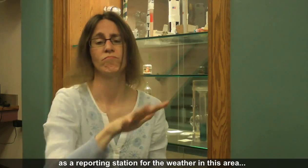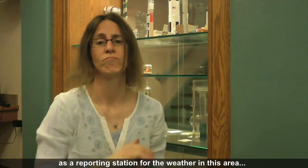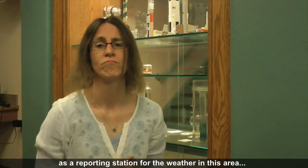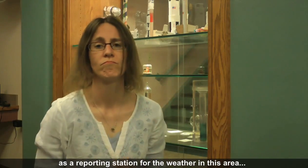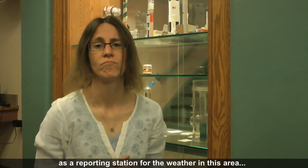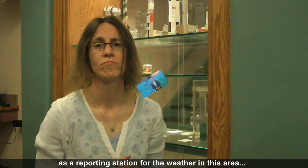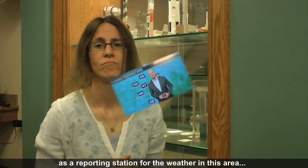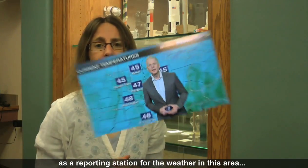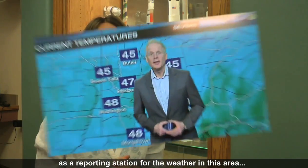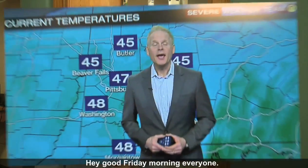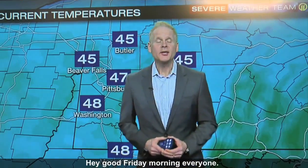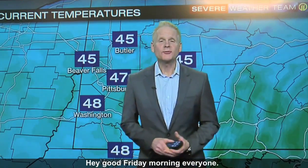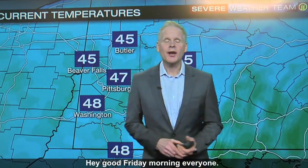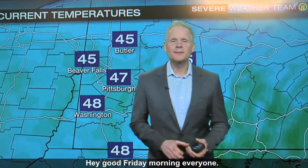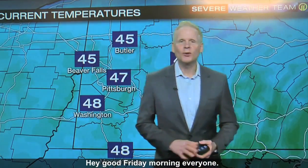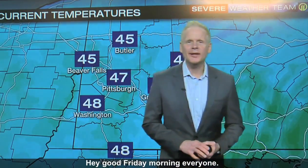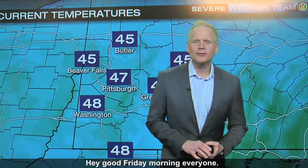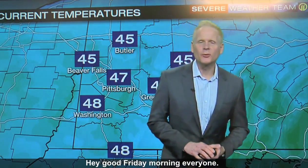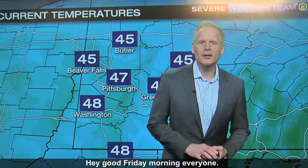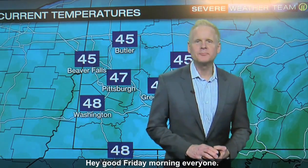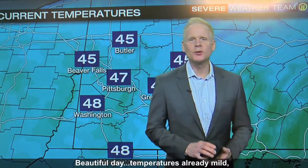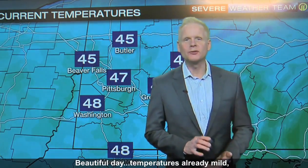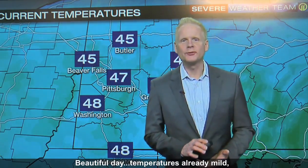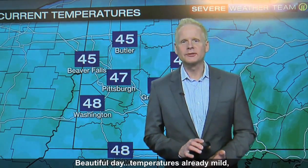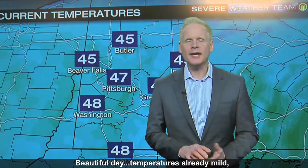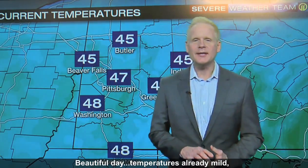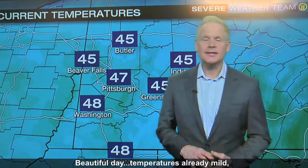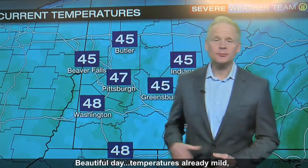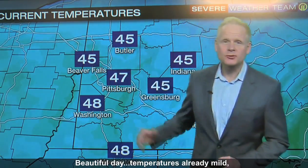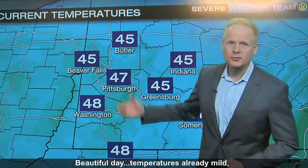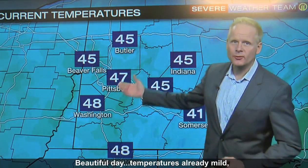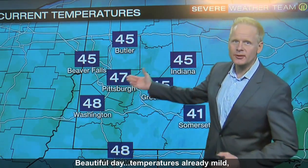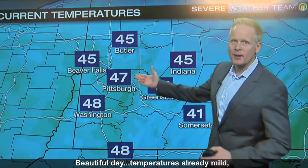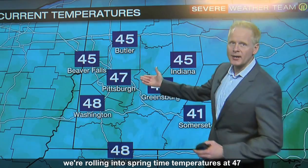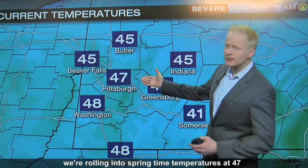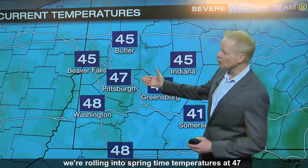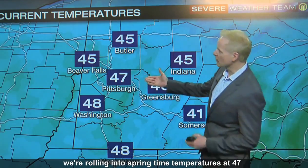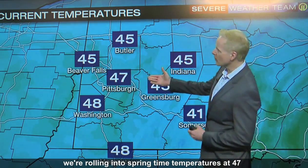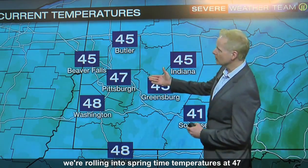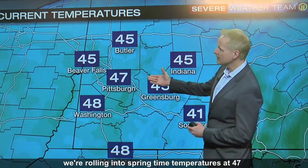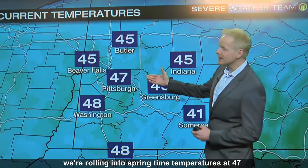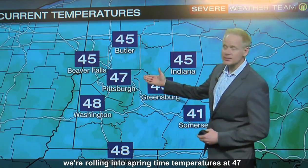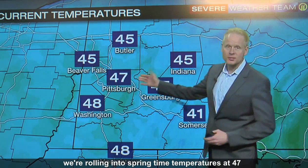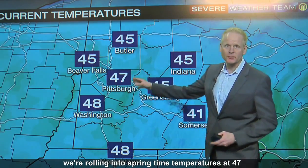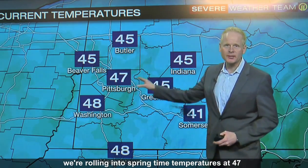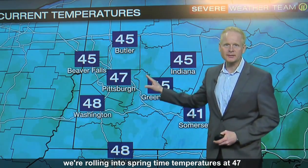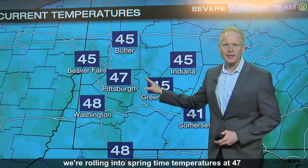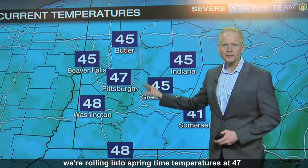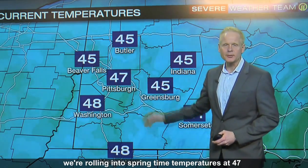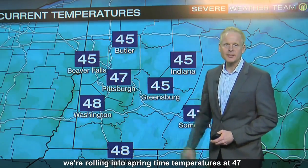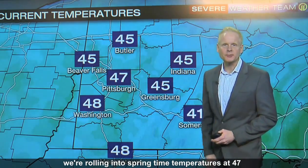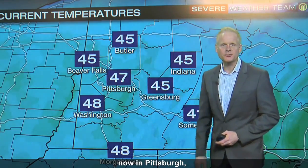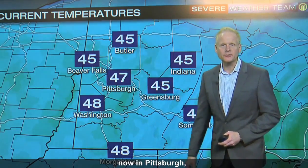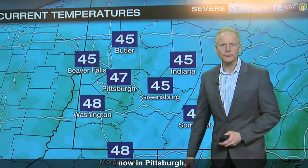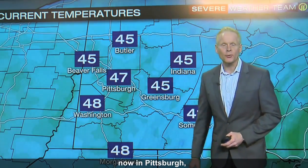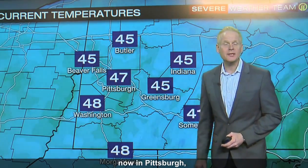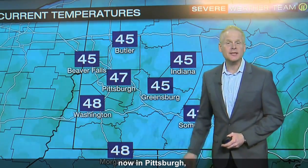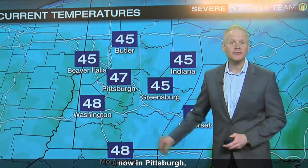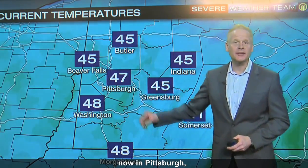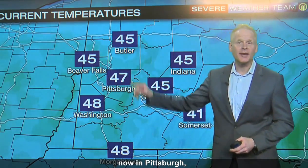weather in this area. Hey, good Friday morning everyone. Beautiful day. Temperatures already mild. We're rolling into springtime with temperatures at 47 now